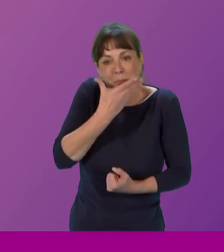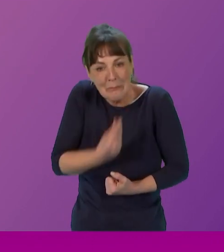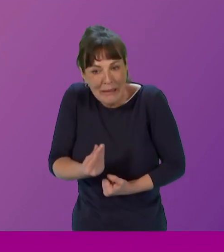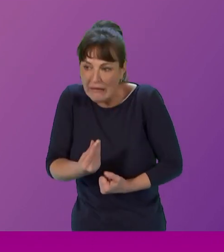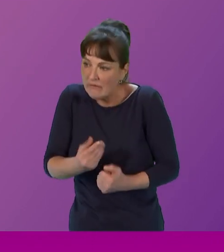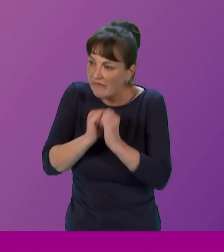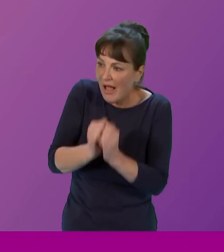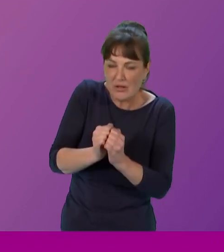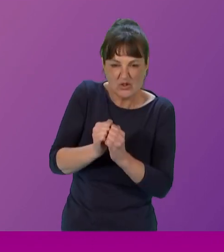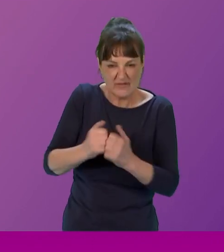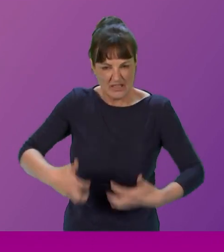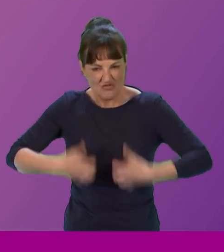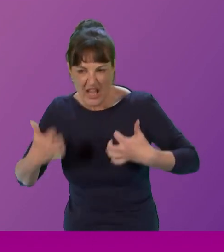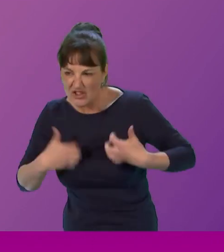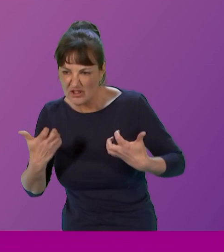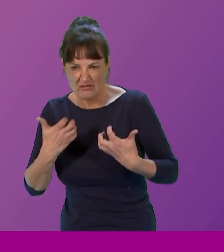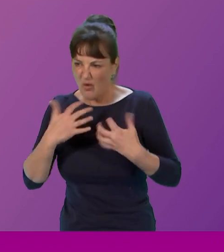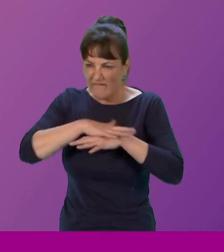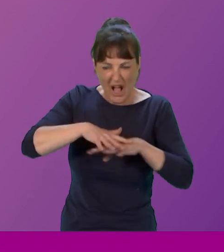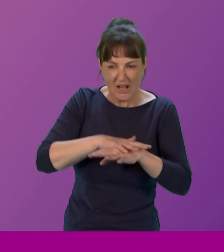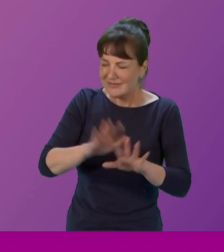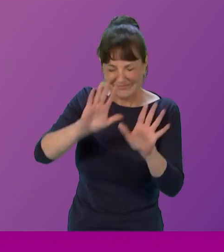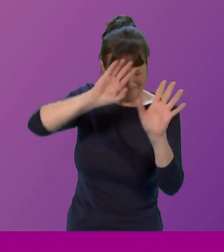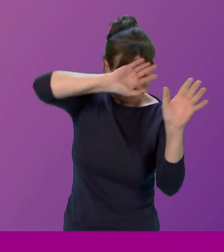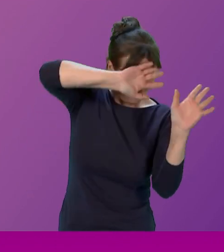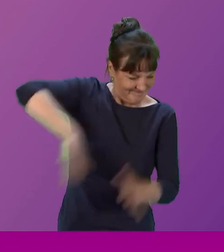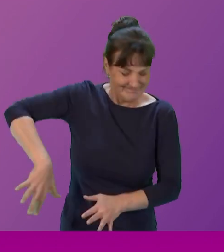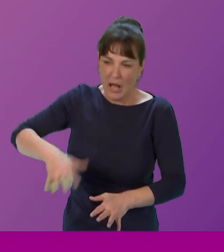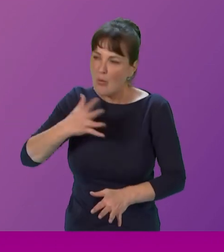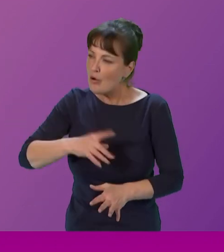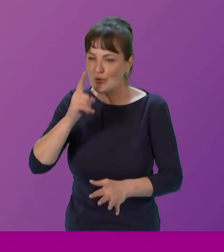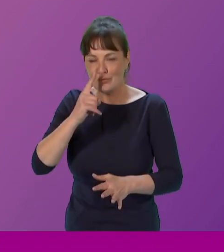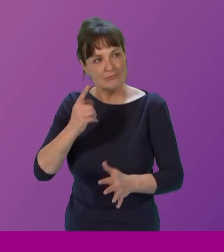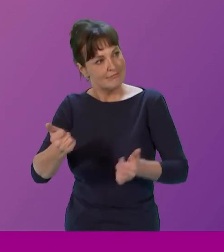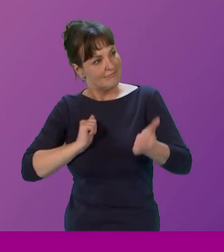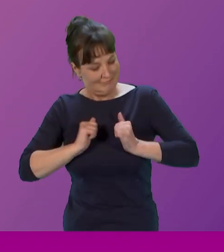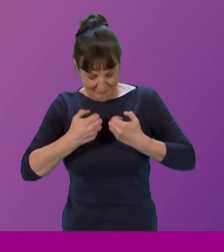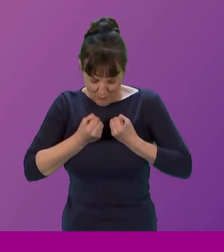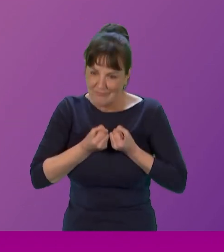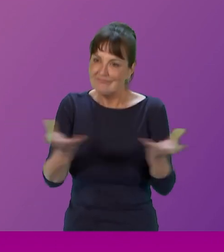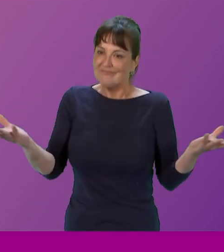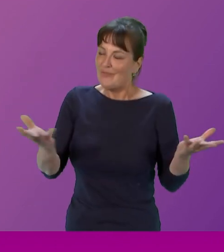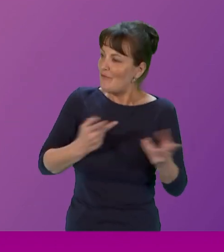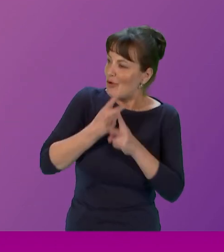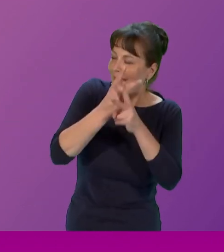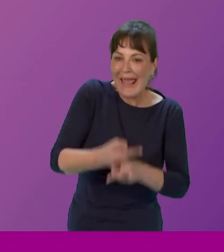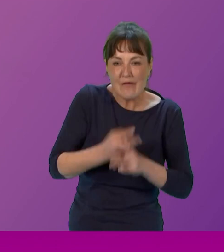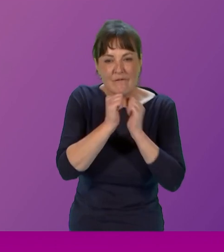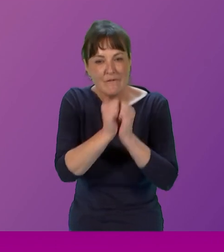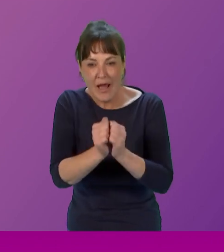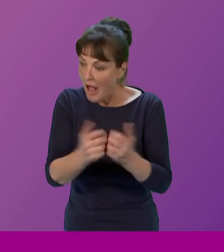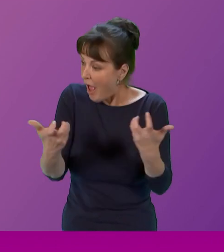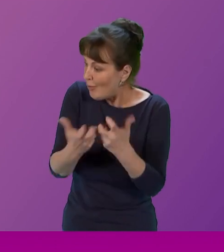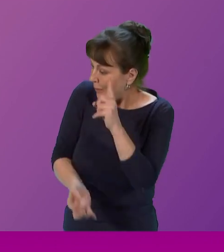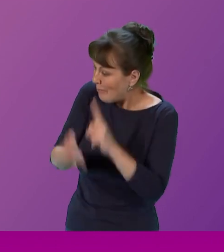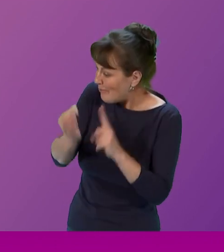the caring, for the kindness, for how can you make life better for the people around you? That's how you will improve this planet. That's how we will all get